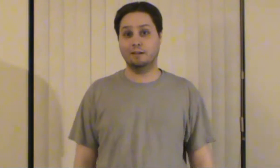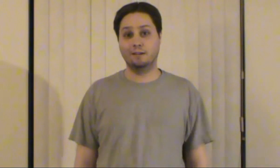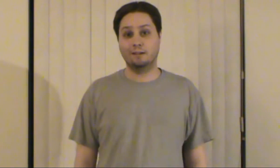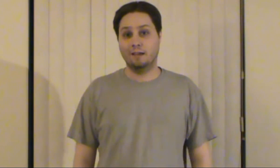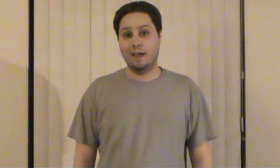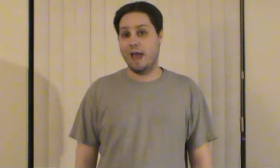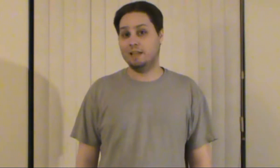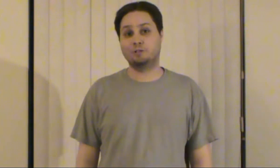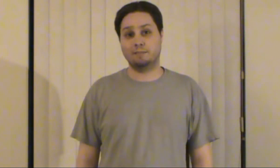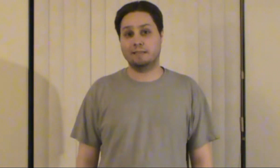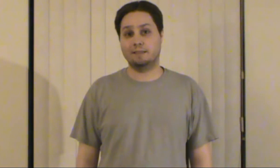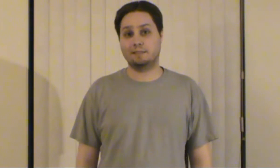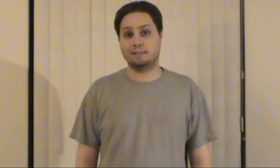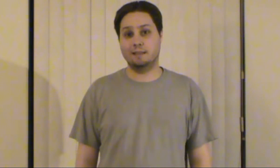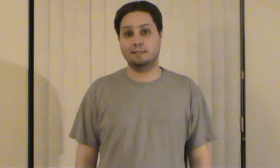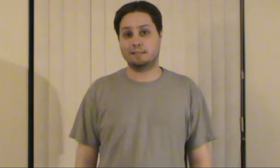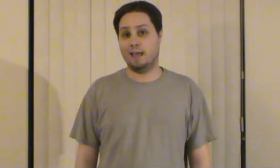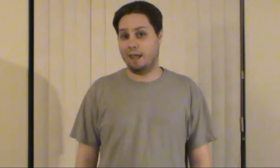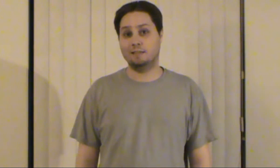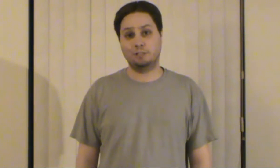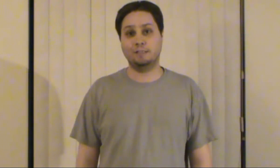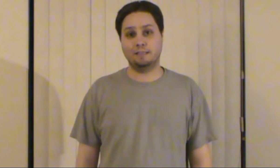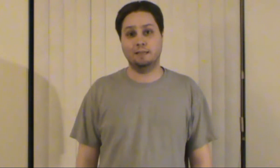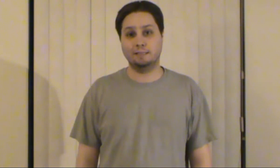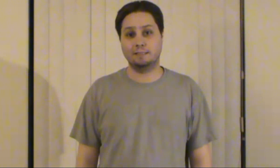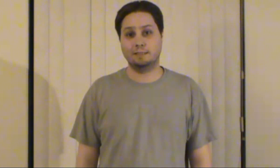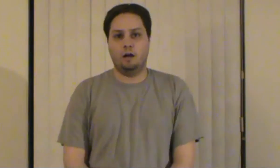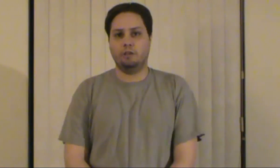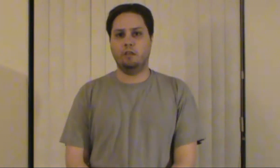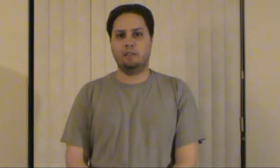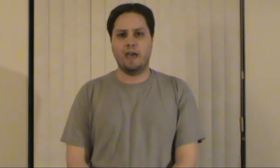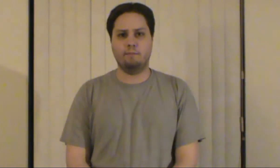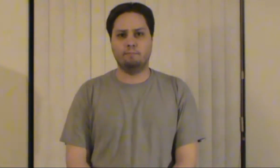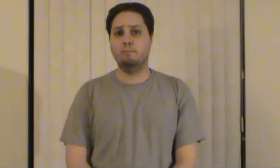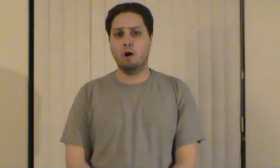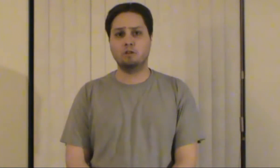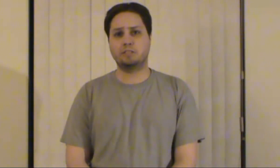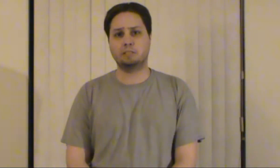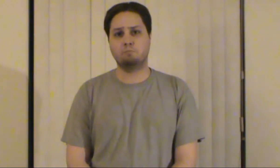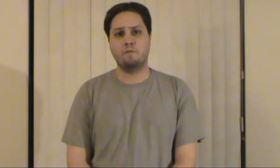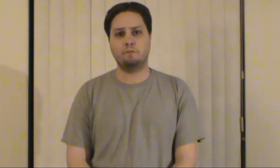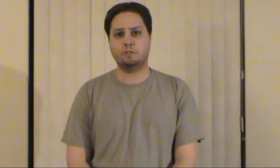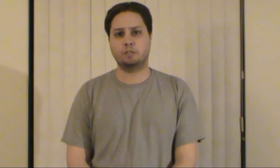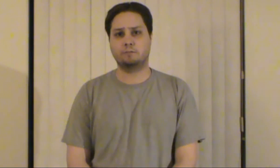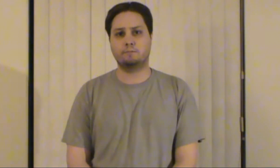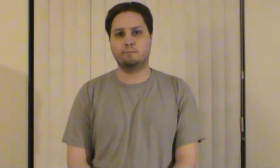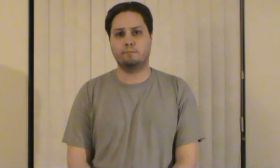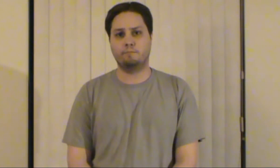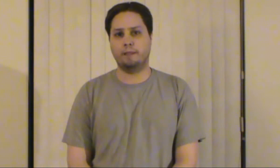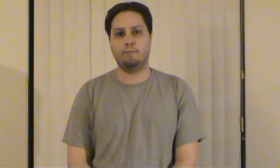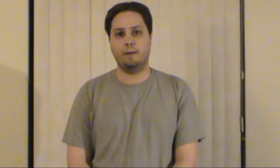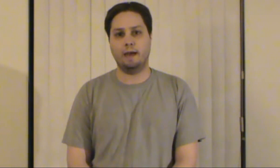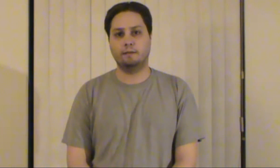at its ridiculousness and its cheesiness. Other than that, most of this movie was just plain bad.